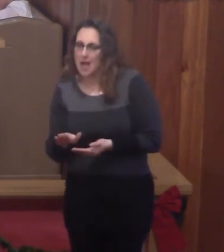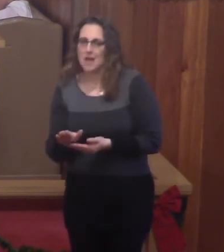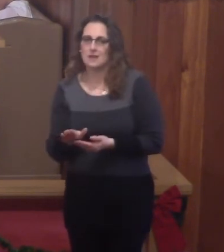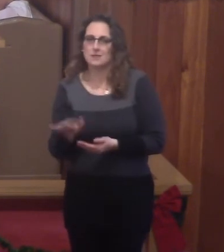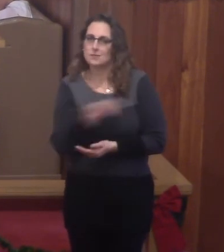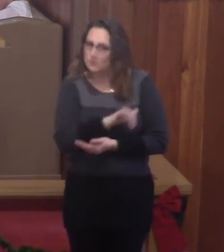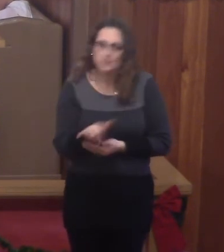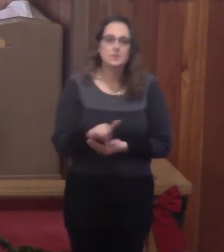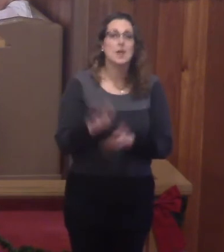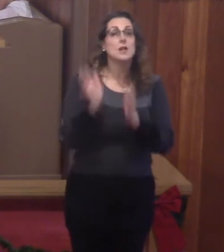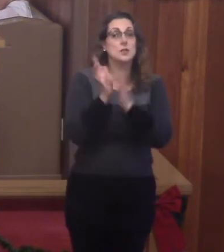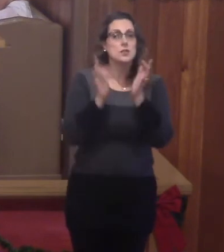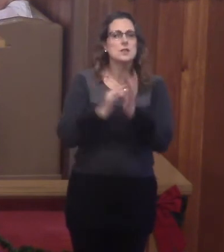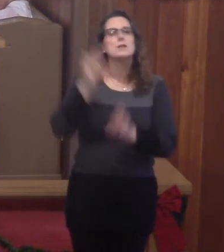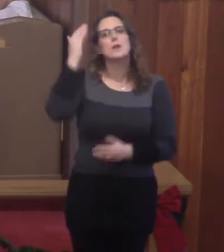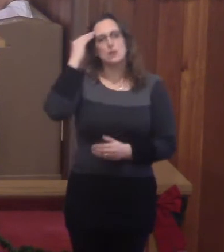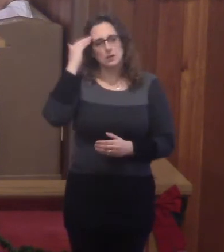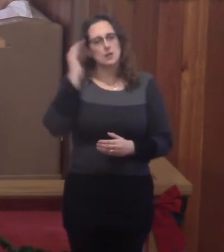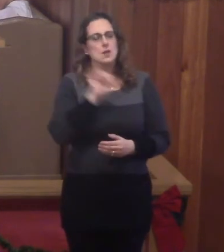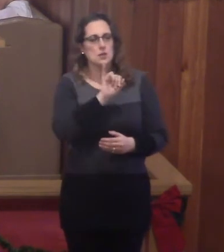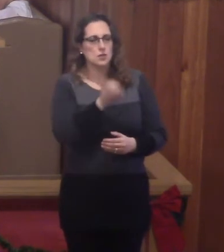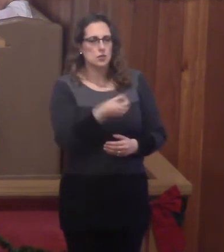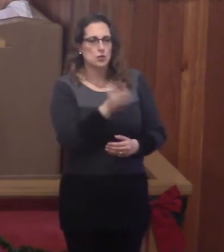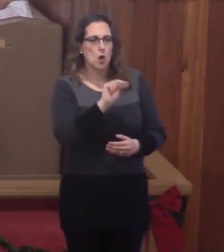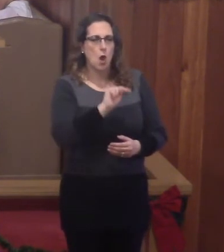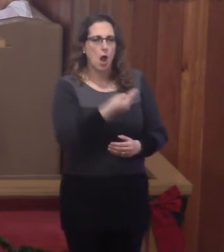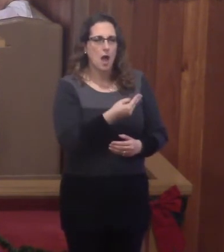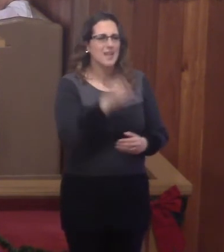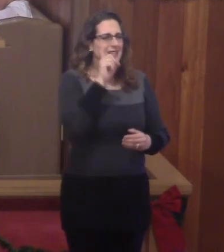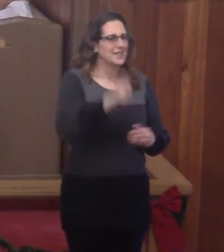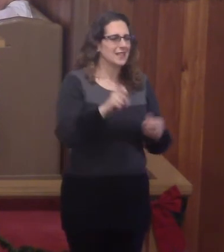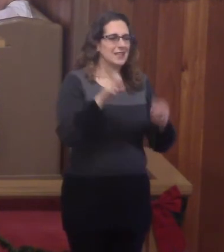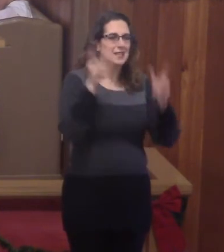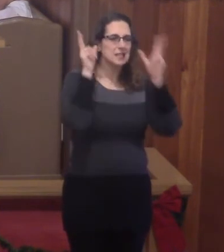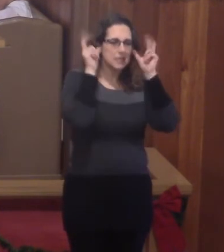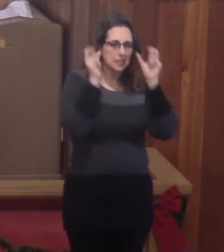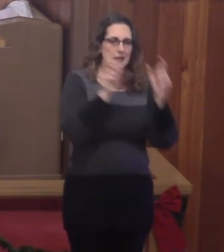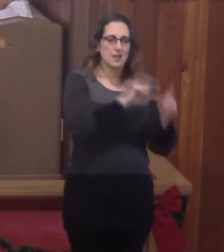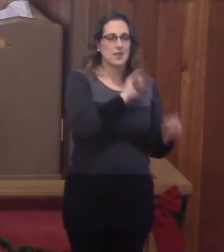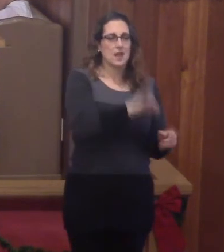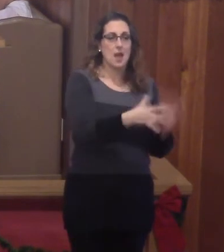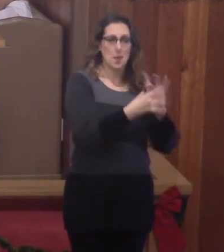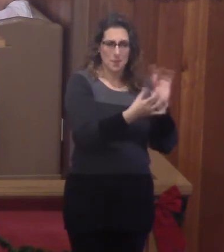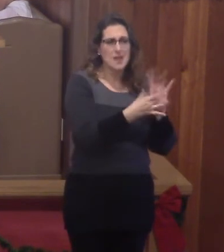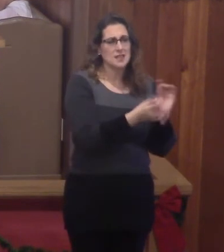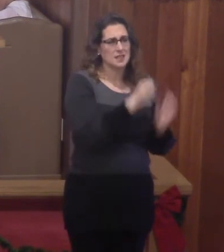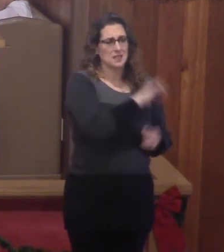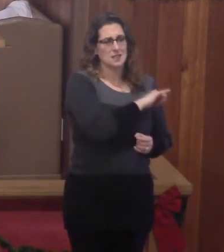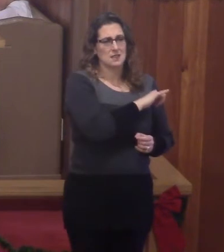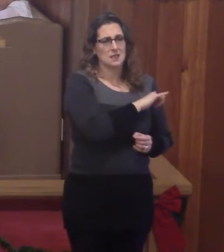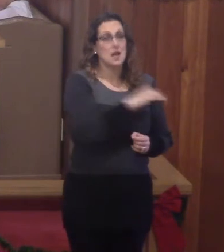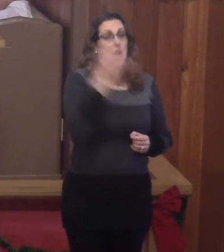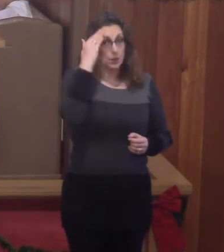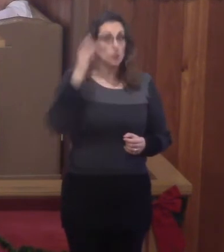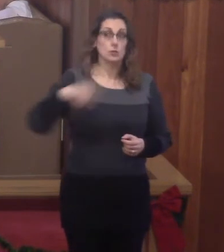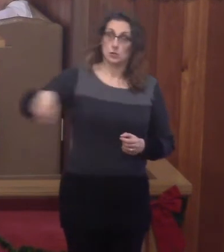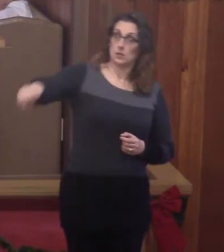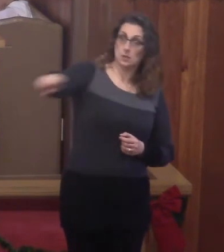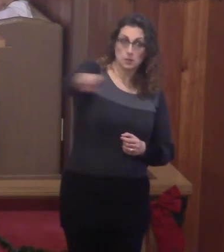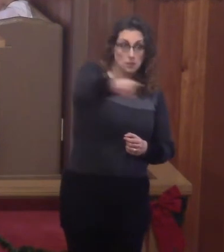Jesus knew that John needed to hear this message, and he knows that you need to